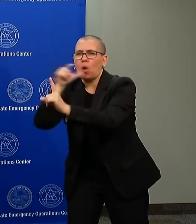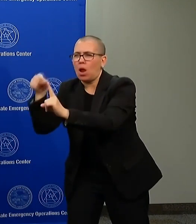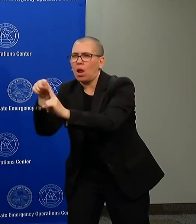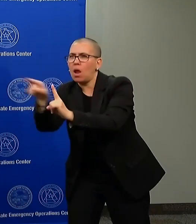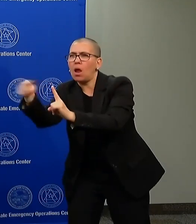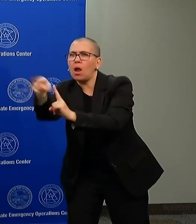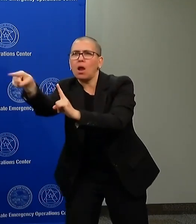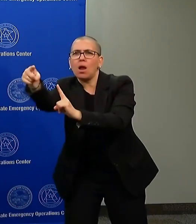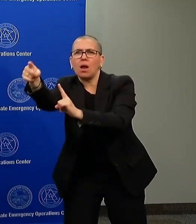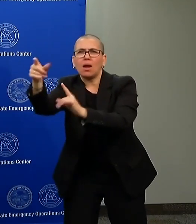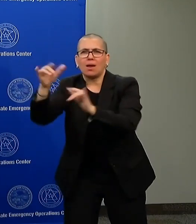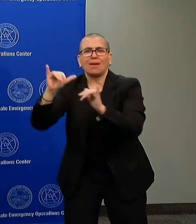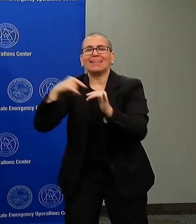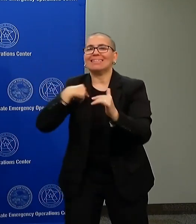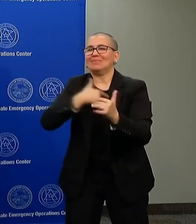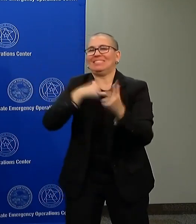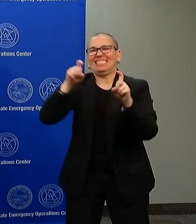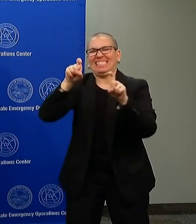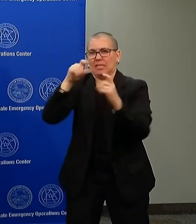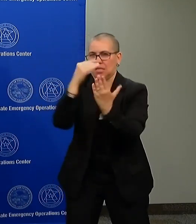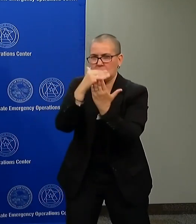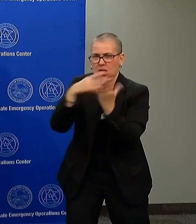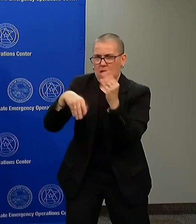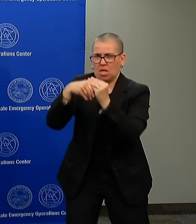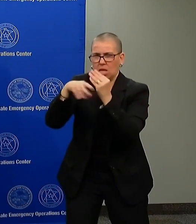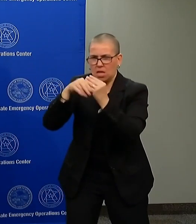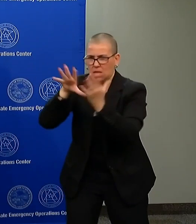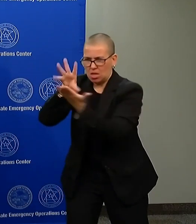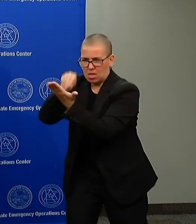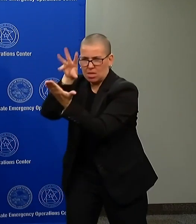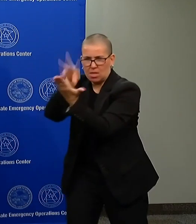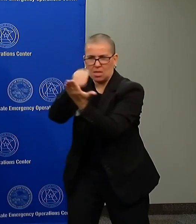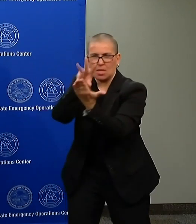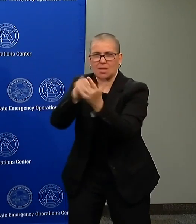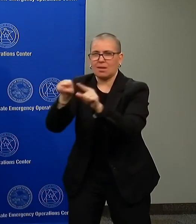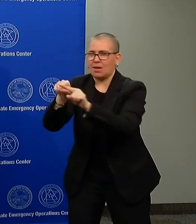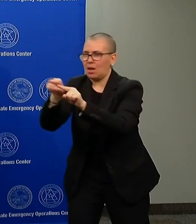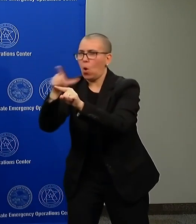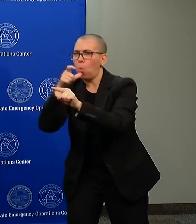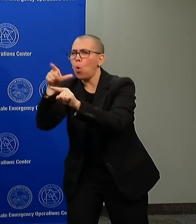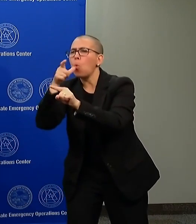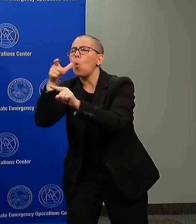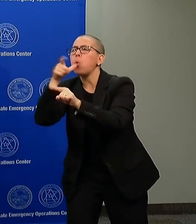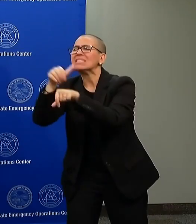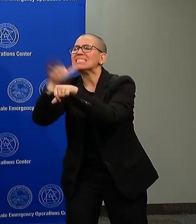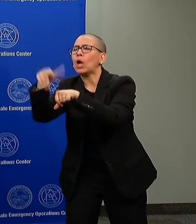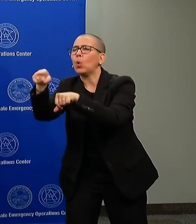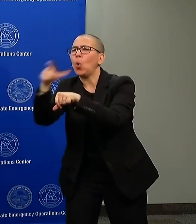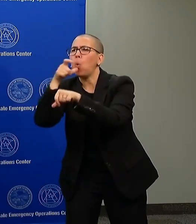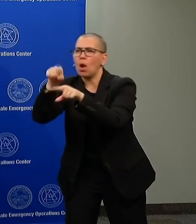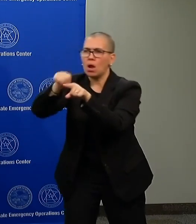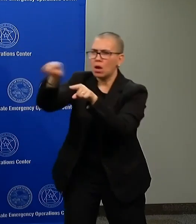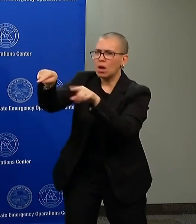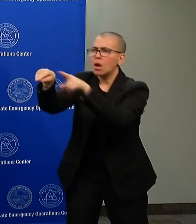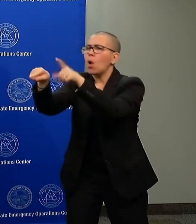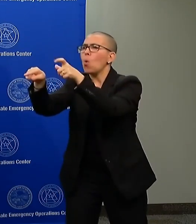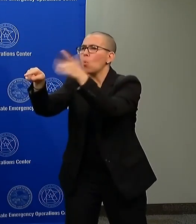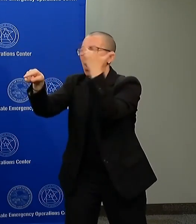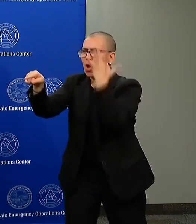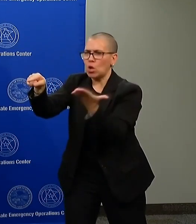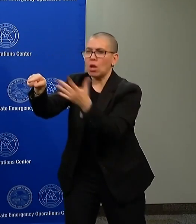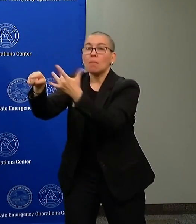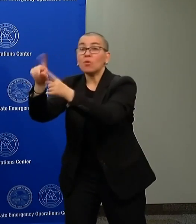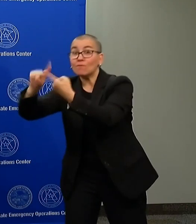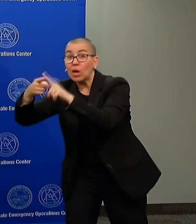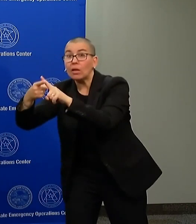building that intel effort so that we can link these folks together, figure out what the organizations that have created this, and